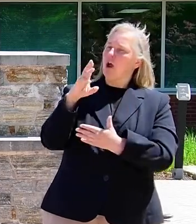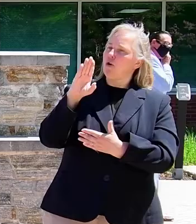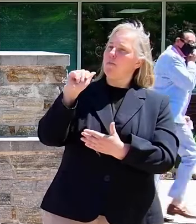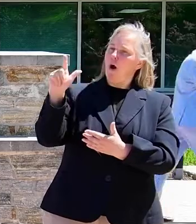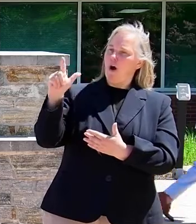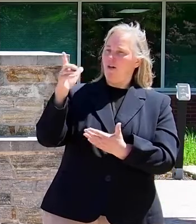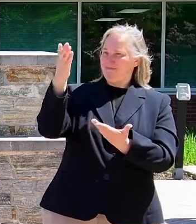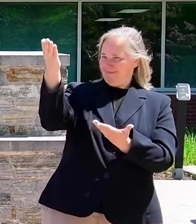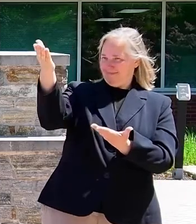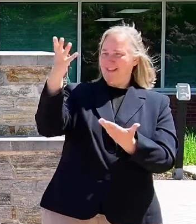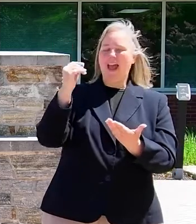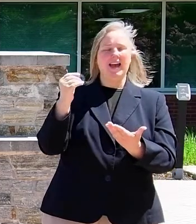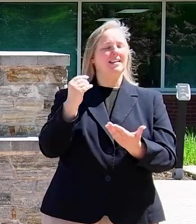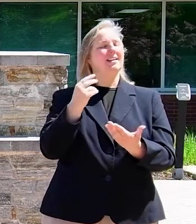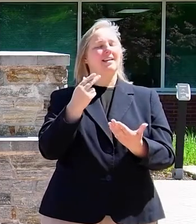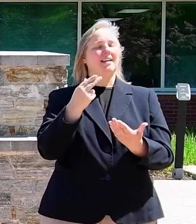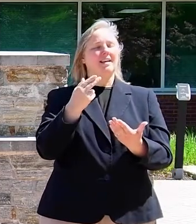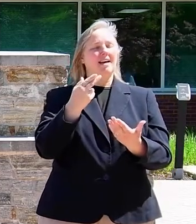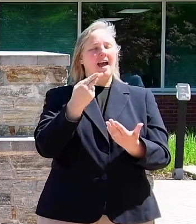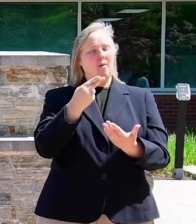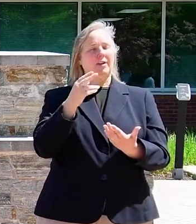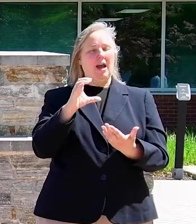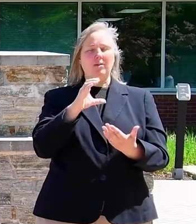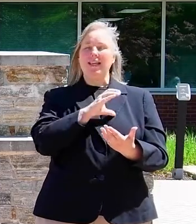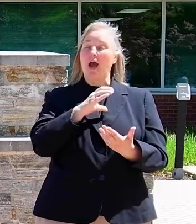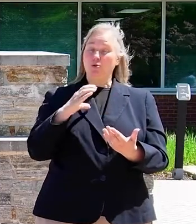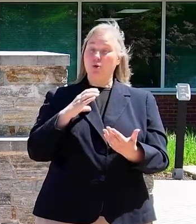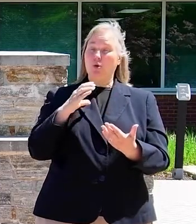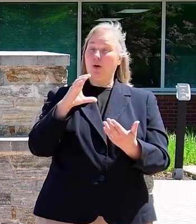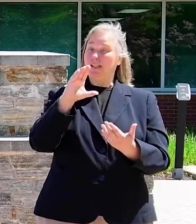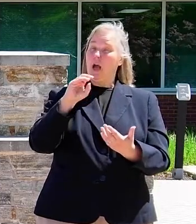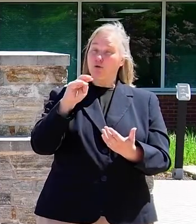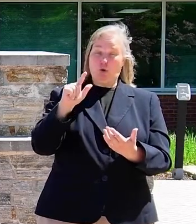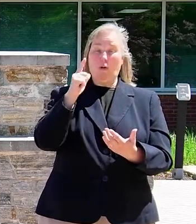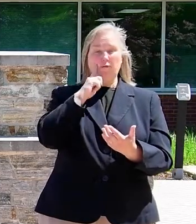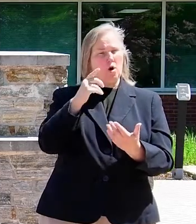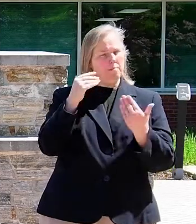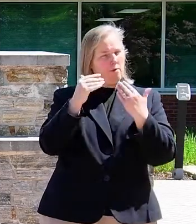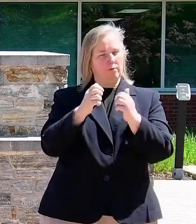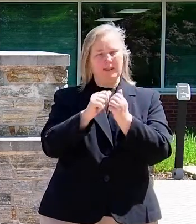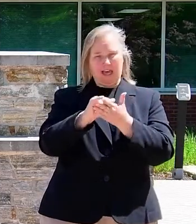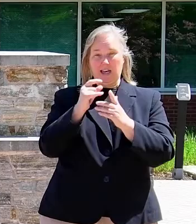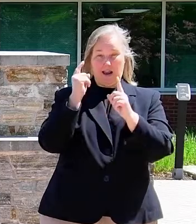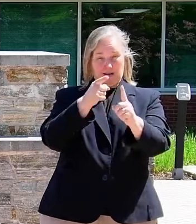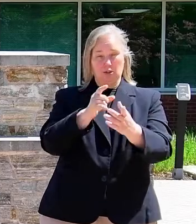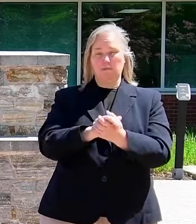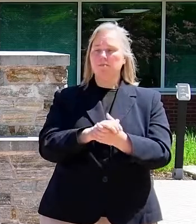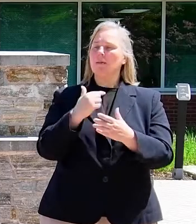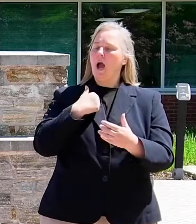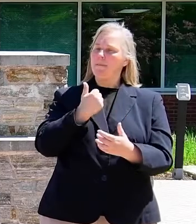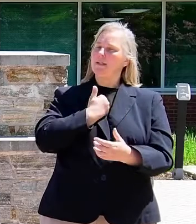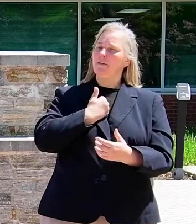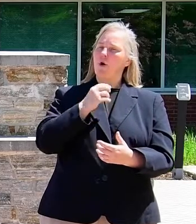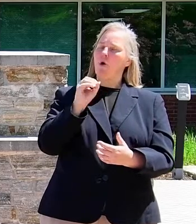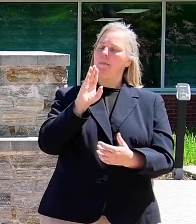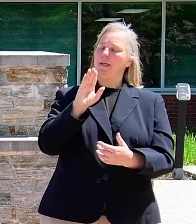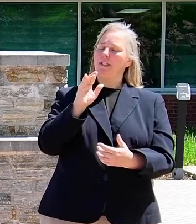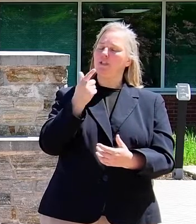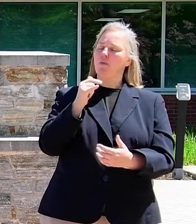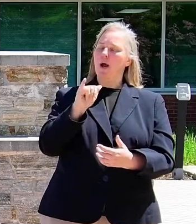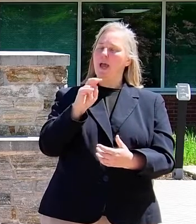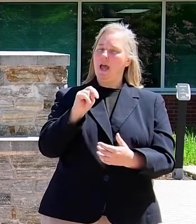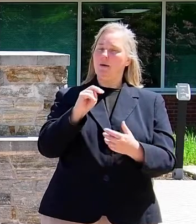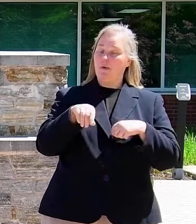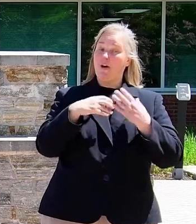Ball and Howard County and the council for moving forward with this initiative. I was an OBGYN provider in Montgomery